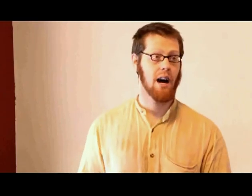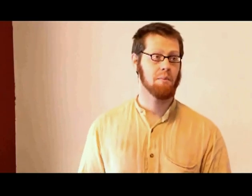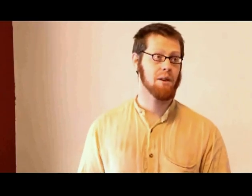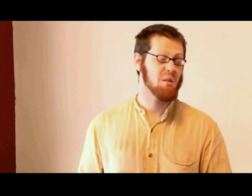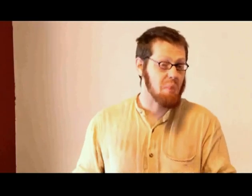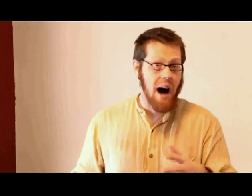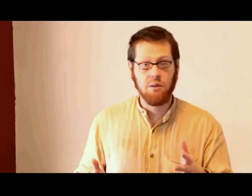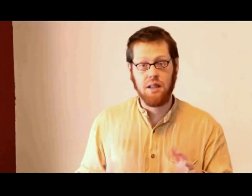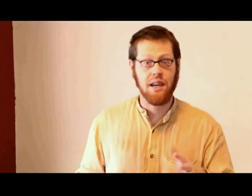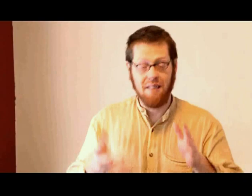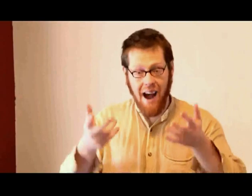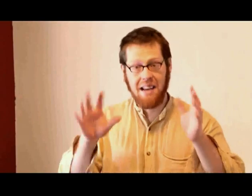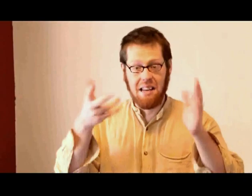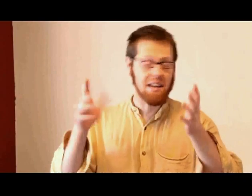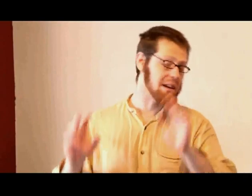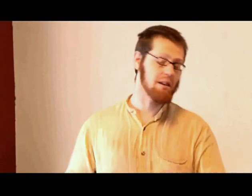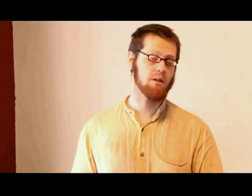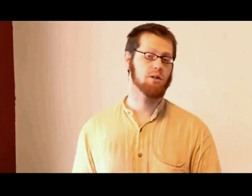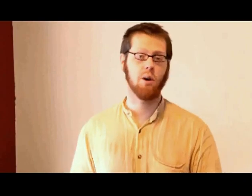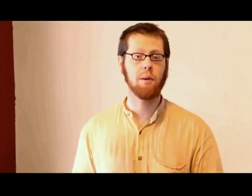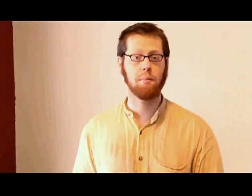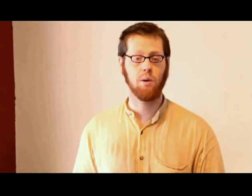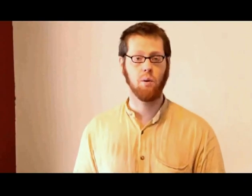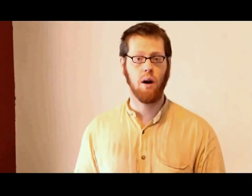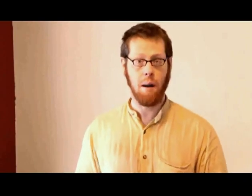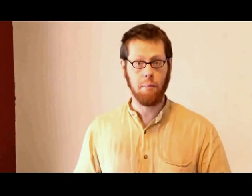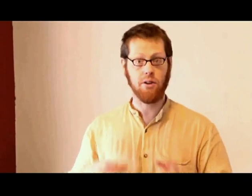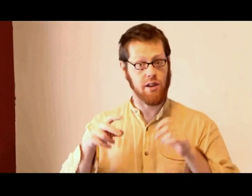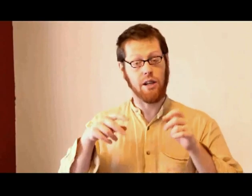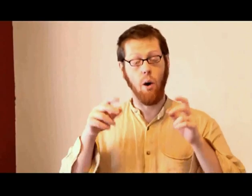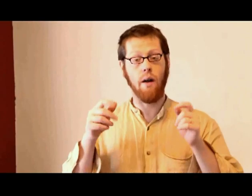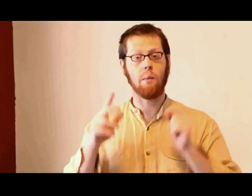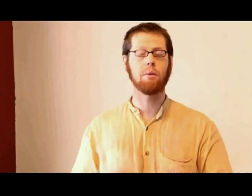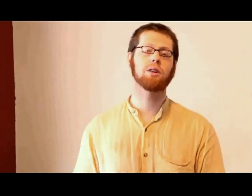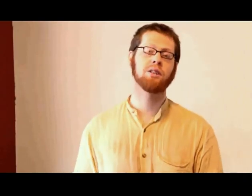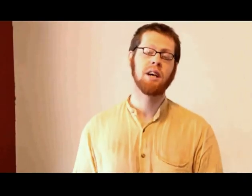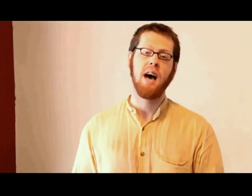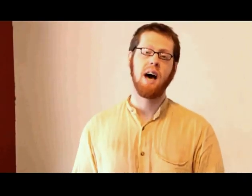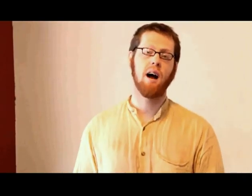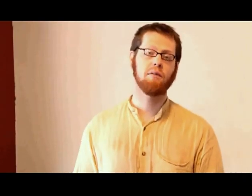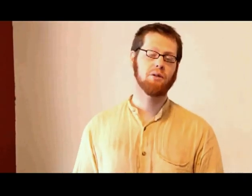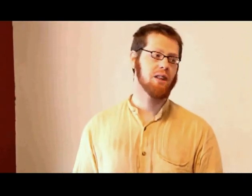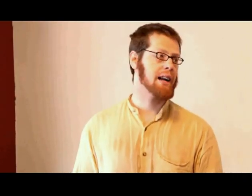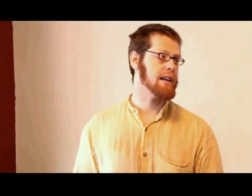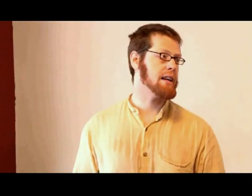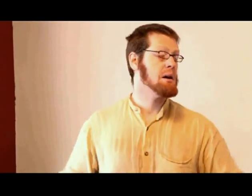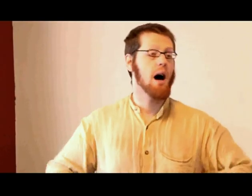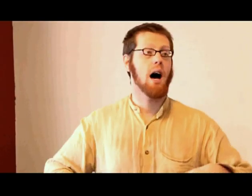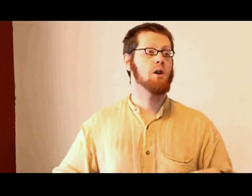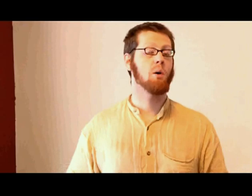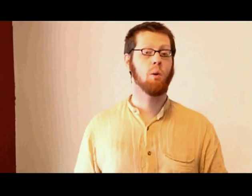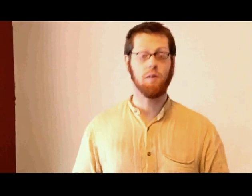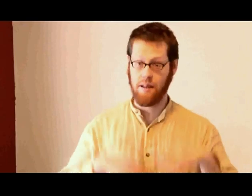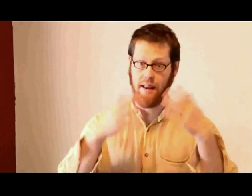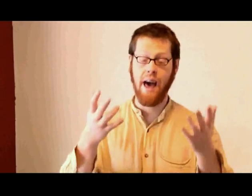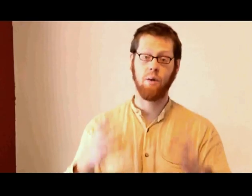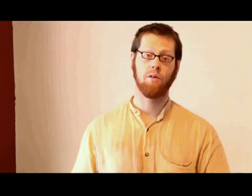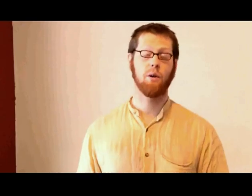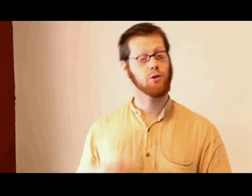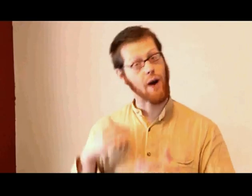there's about 90 or so people who are members on the books. And of those 90, no more than 10 were folks who